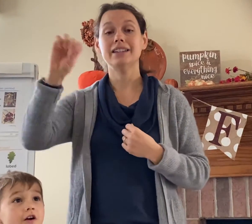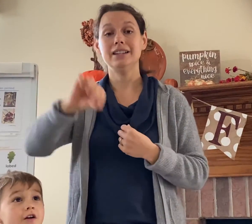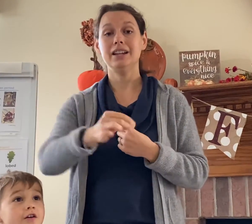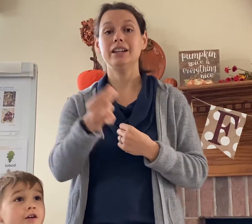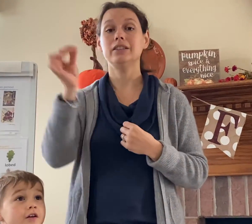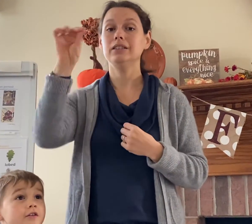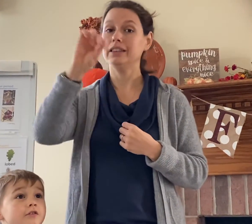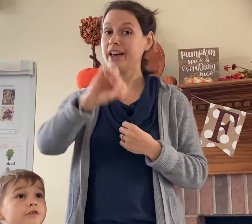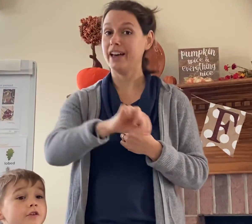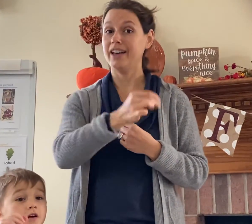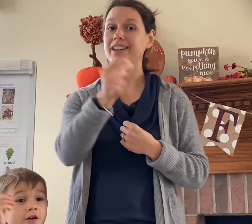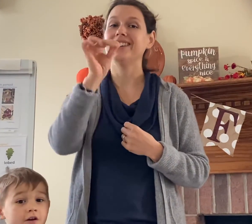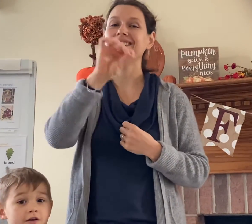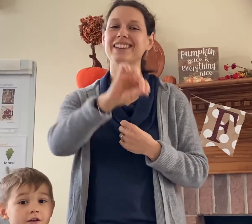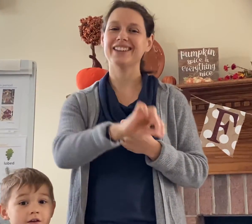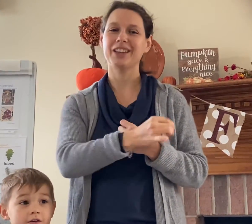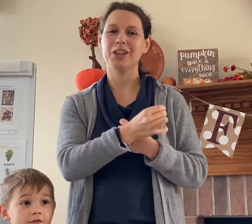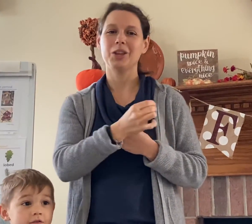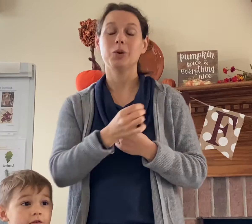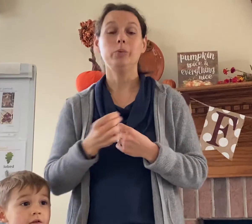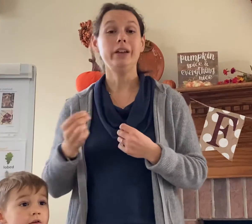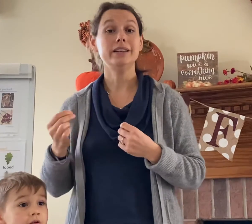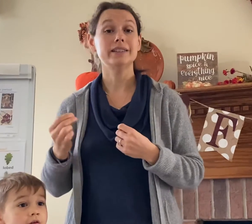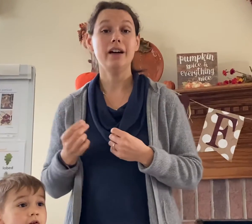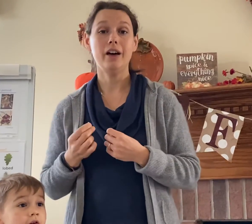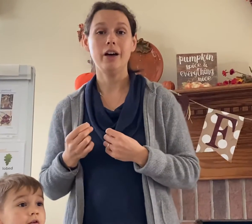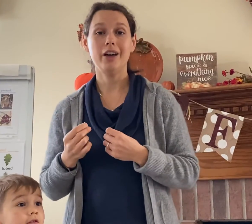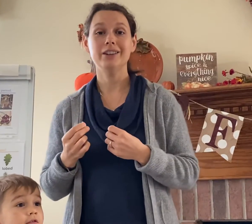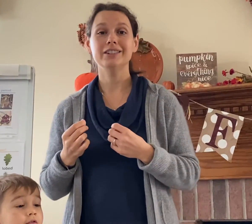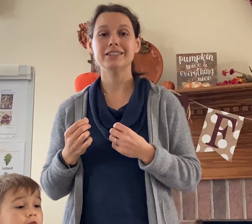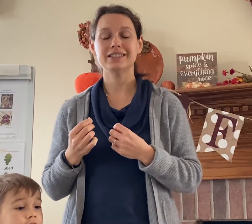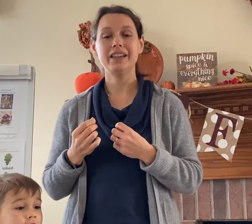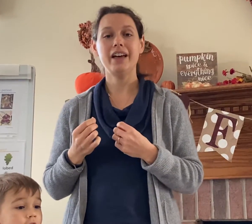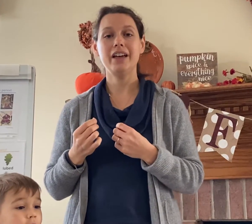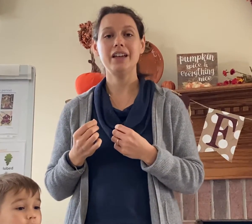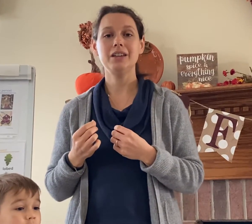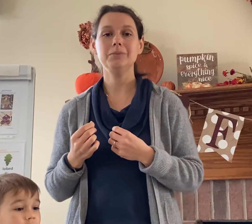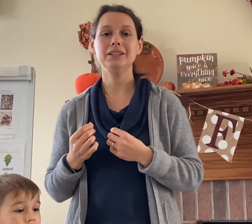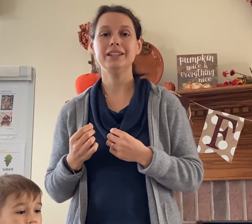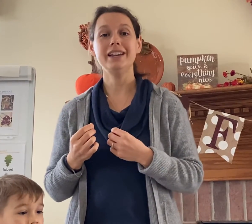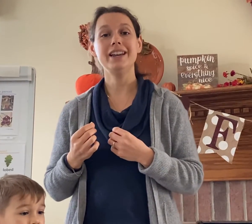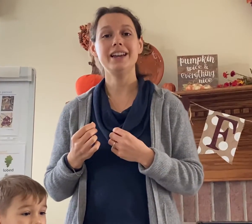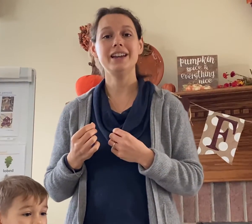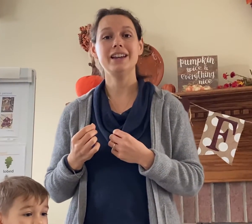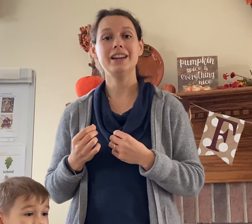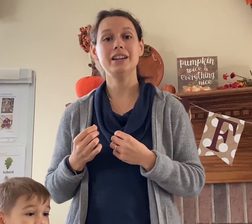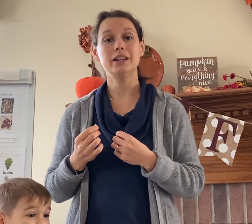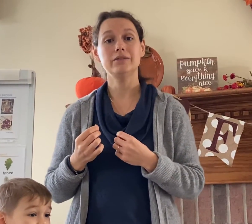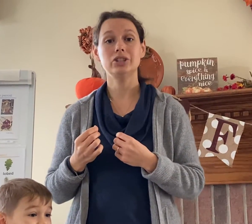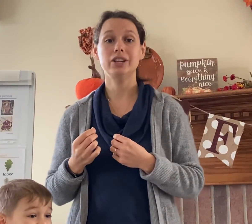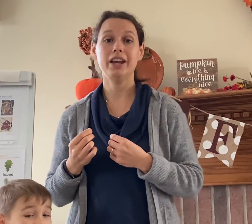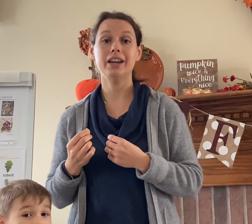needle like what are some leaf shapes